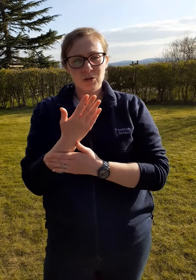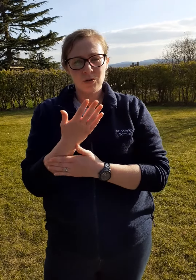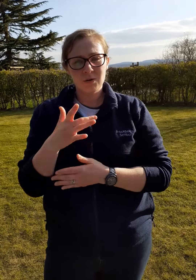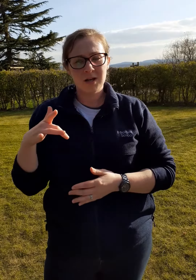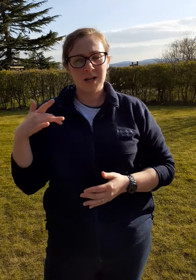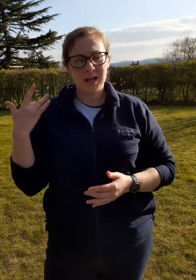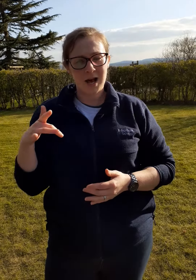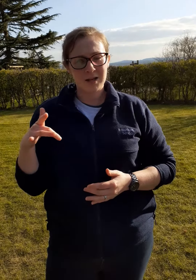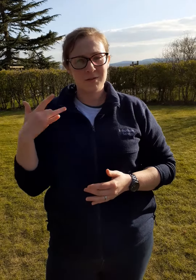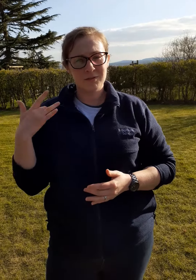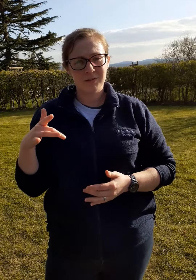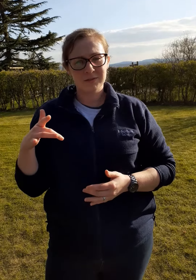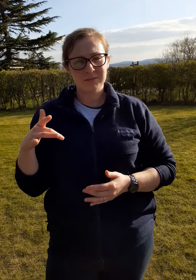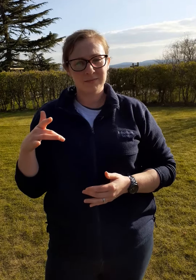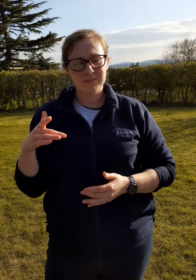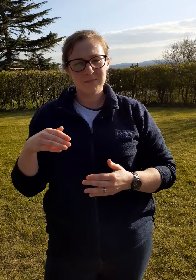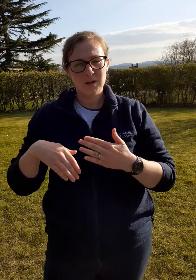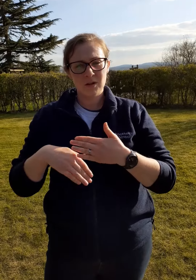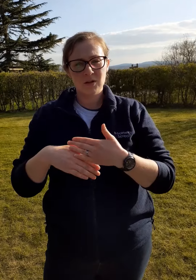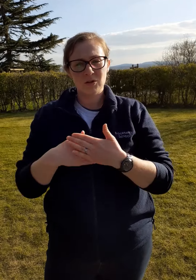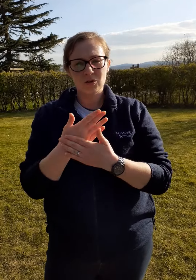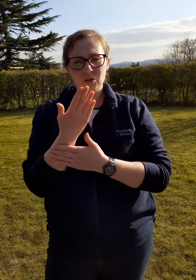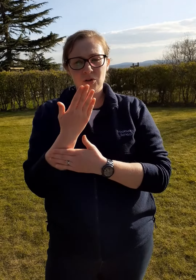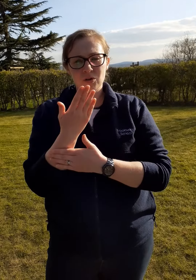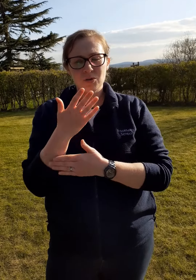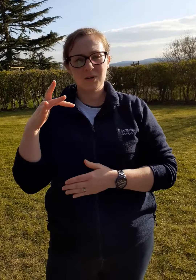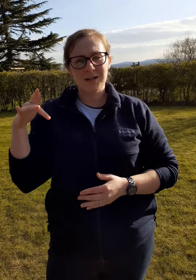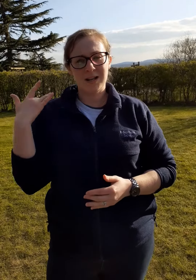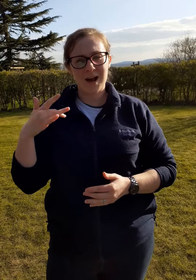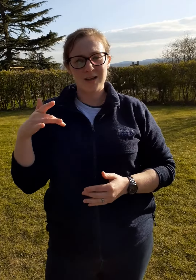life new life